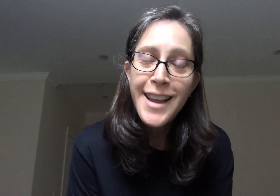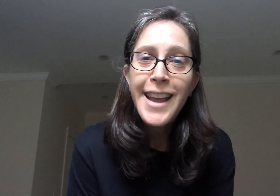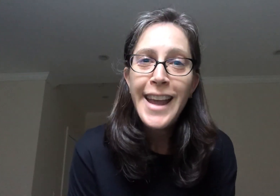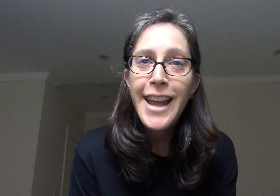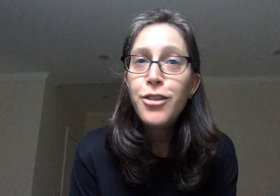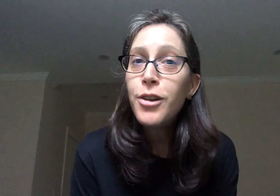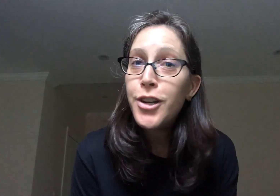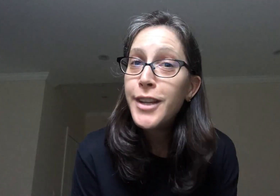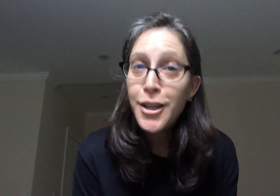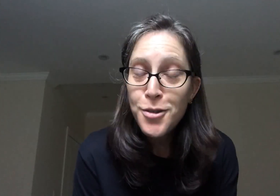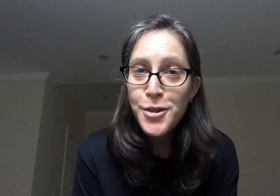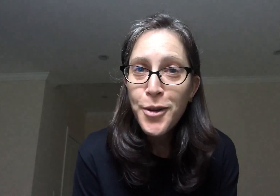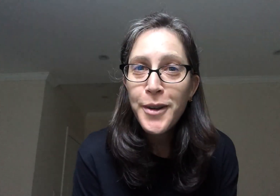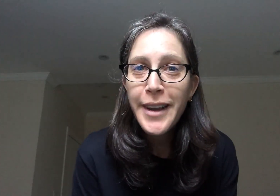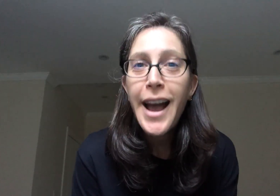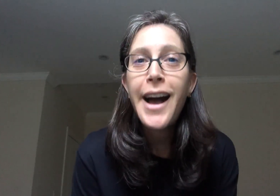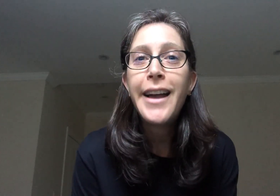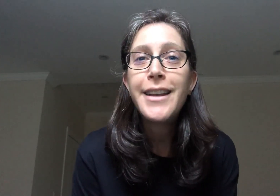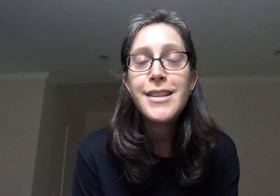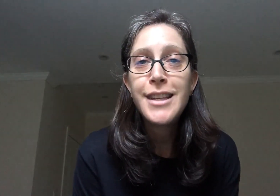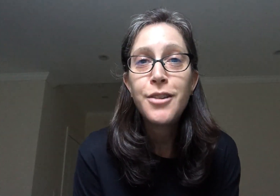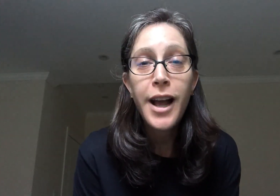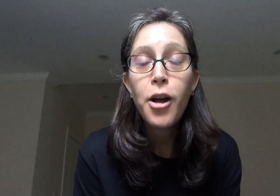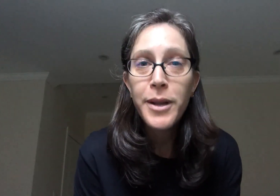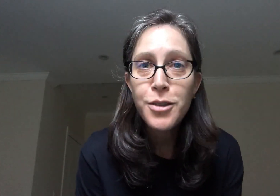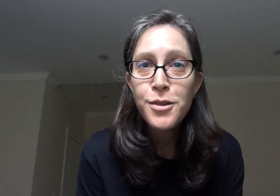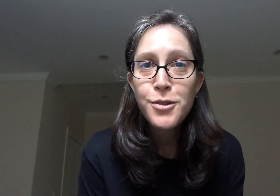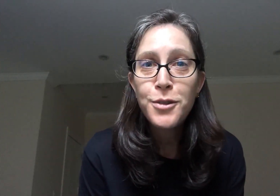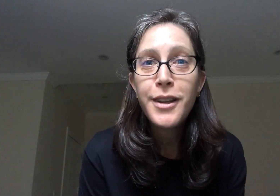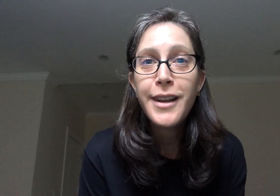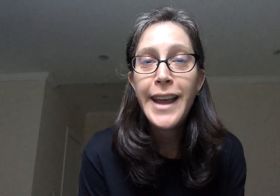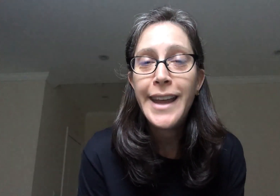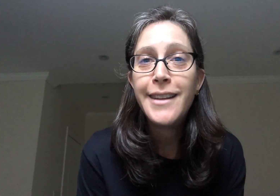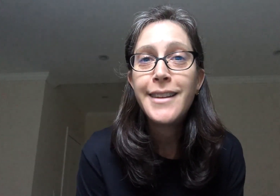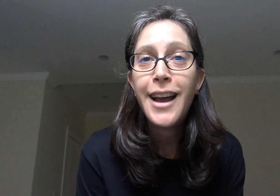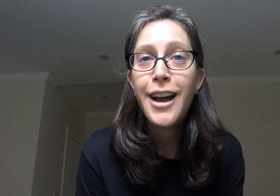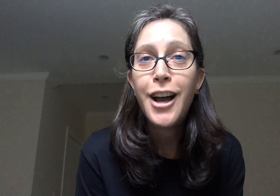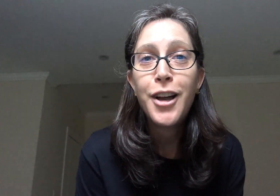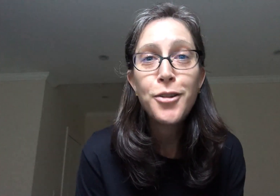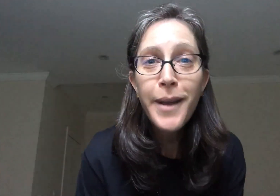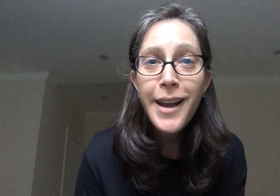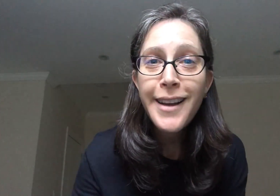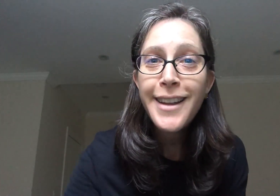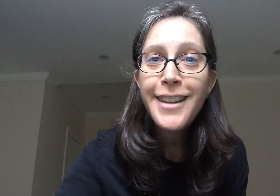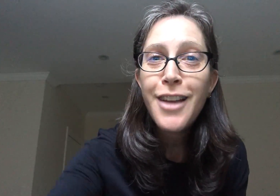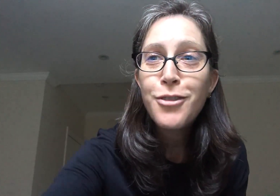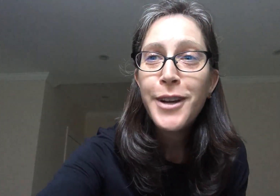And you learned a new song I hope I'll see you soon And goodbye everyone